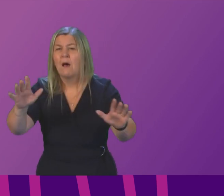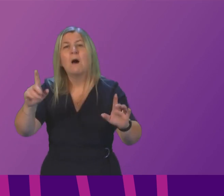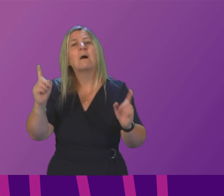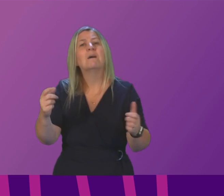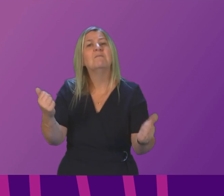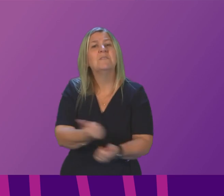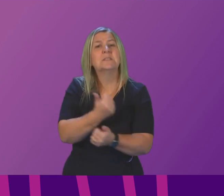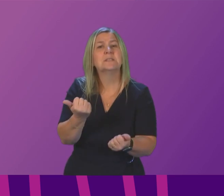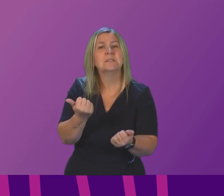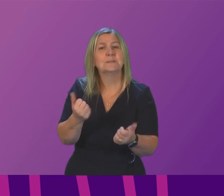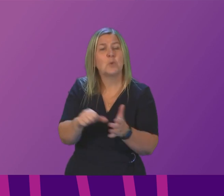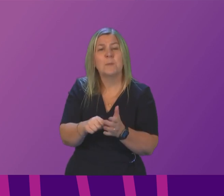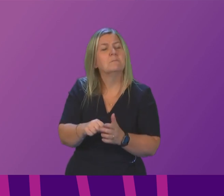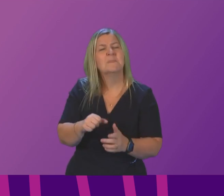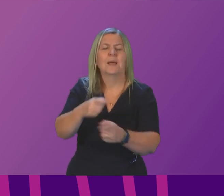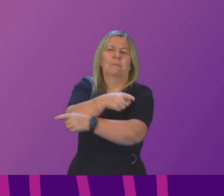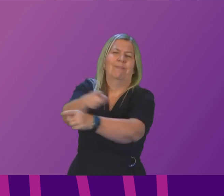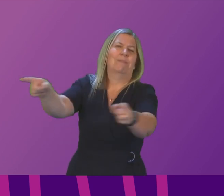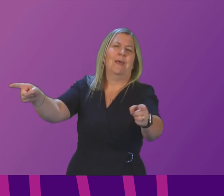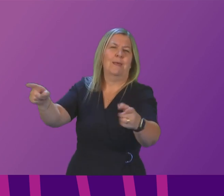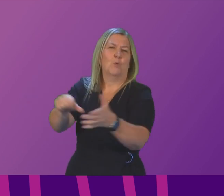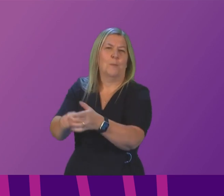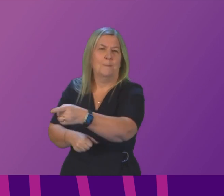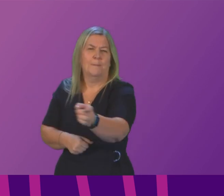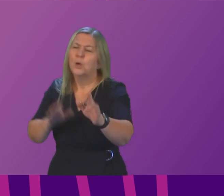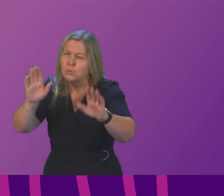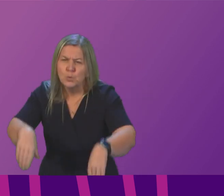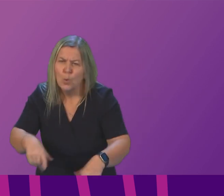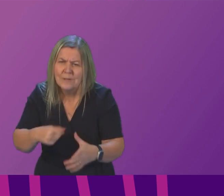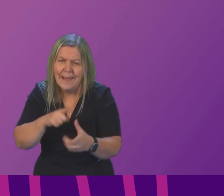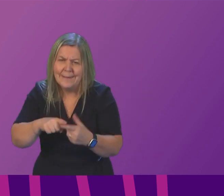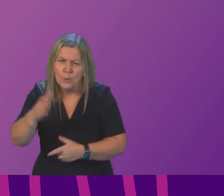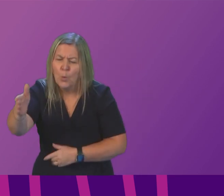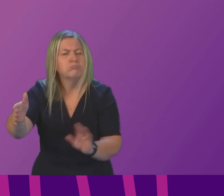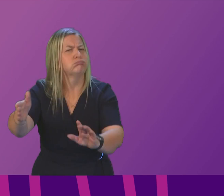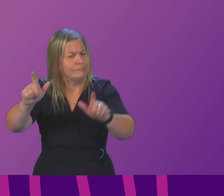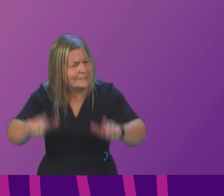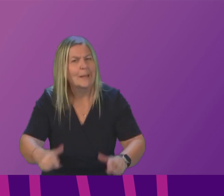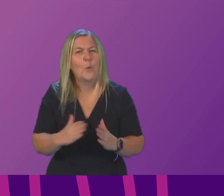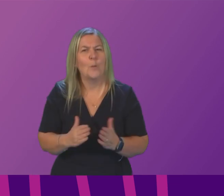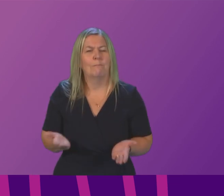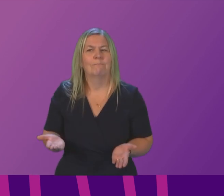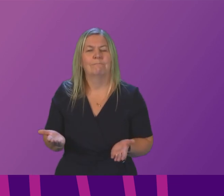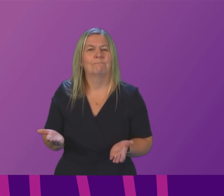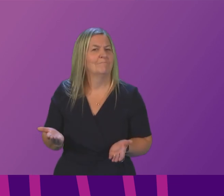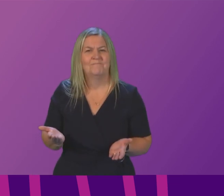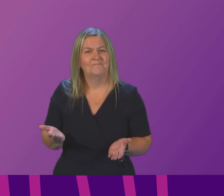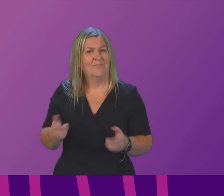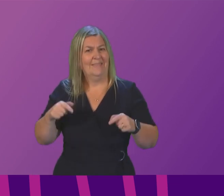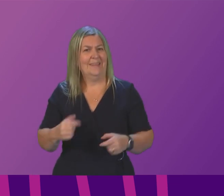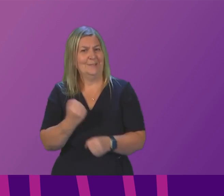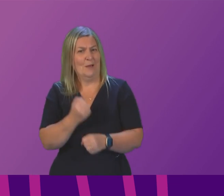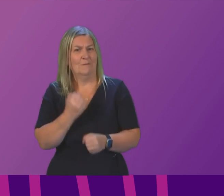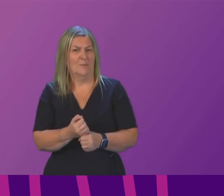but to tell people they are the problem and not to go to A&E this government has been repeatedly warned been in denial